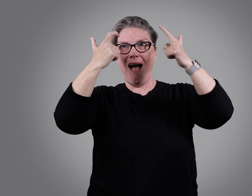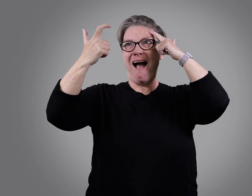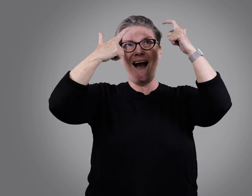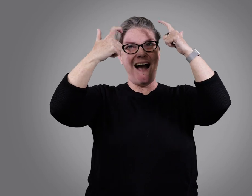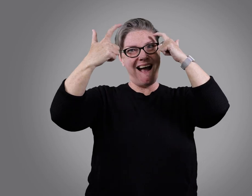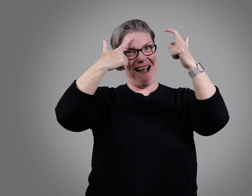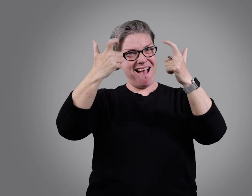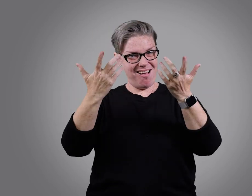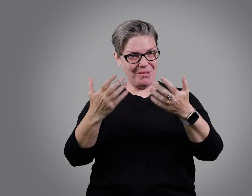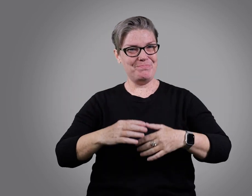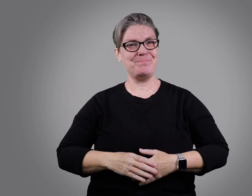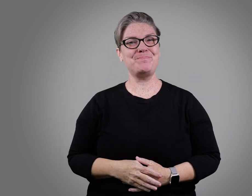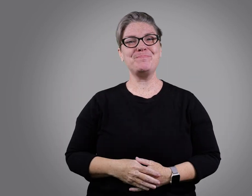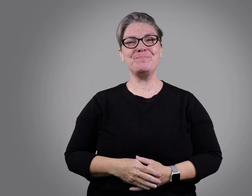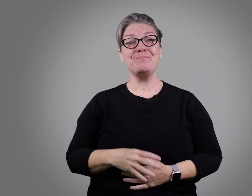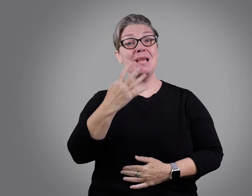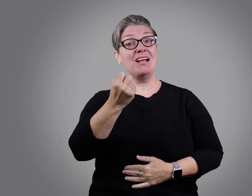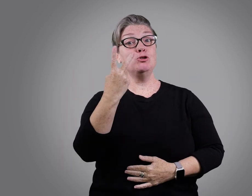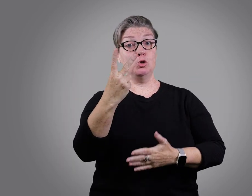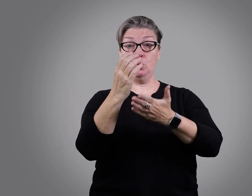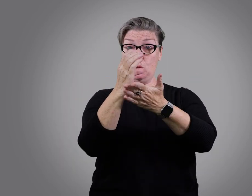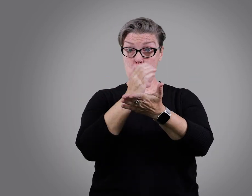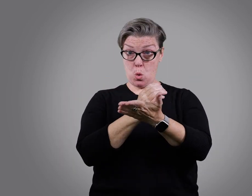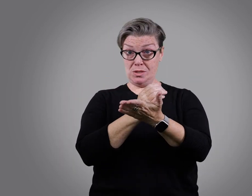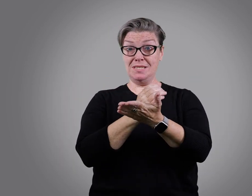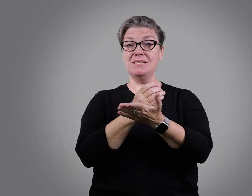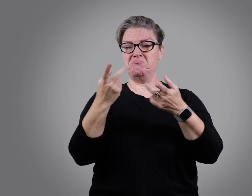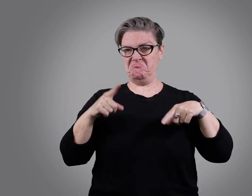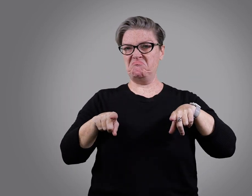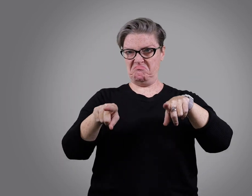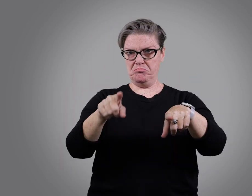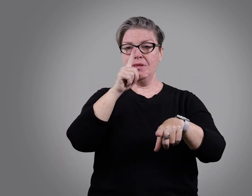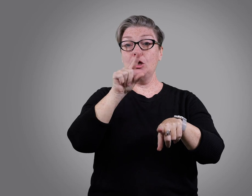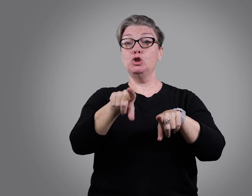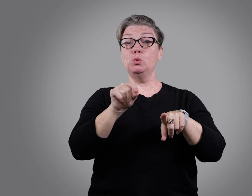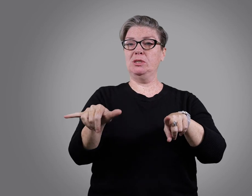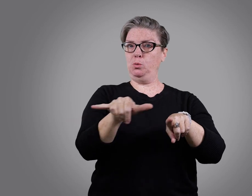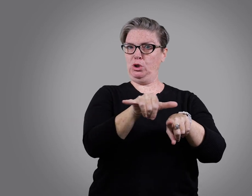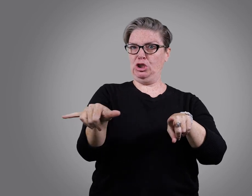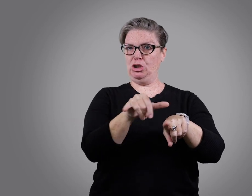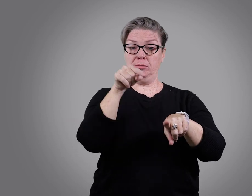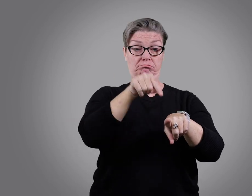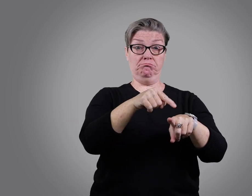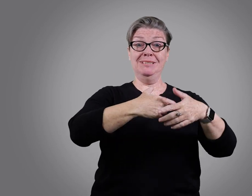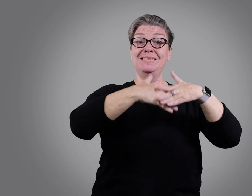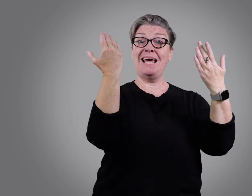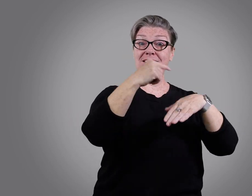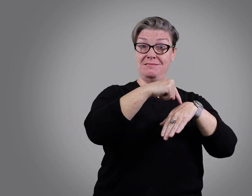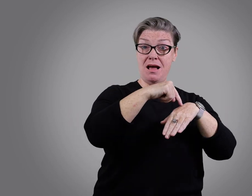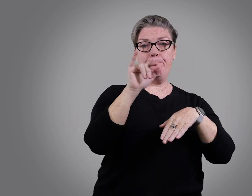We have two course options available and you can select on enrolment, whether it be the daytime course